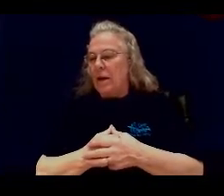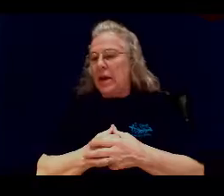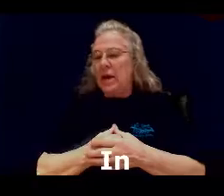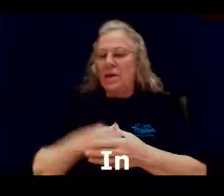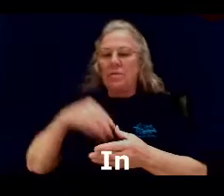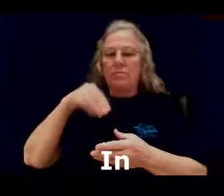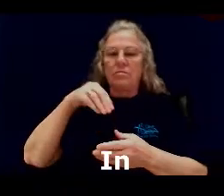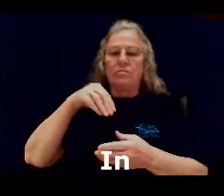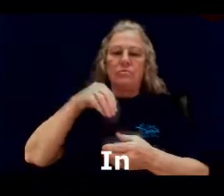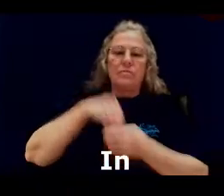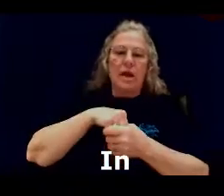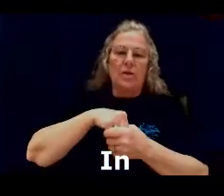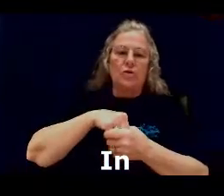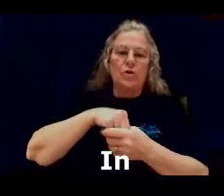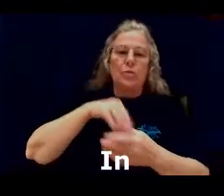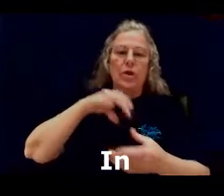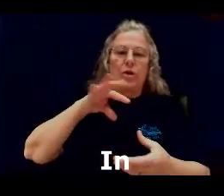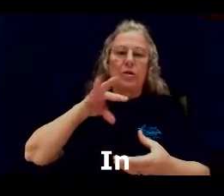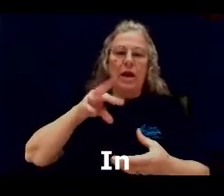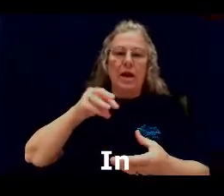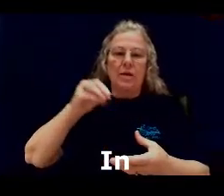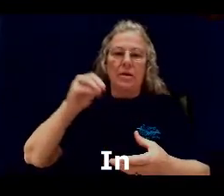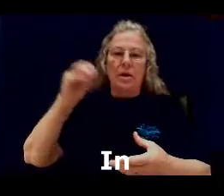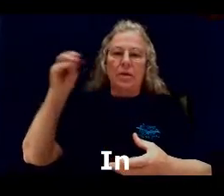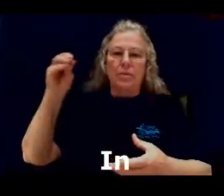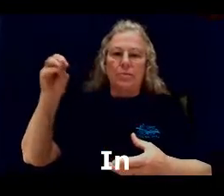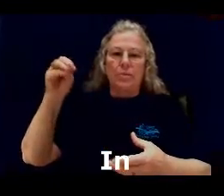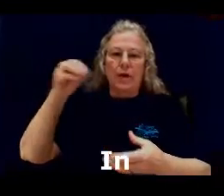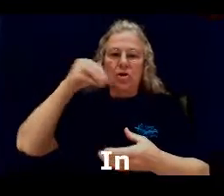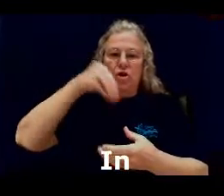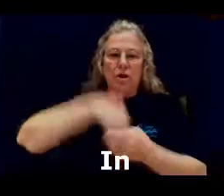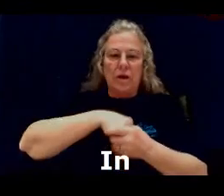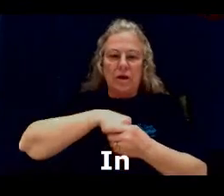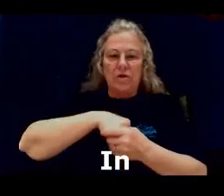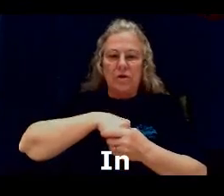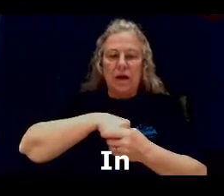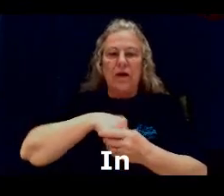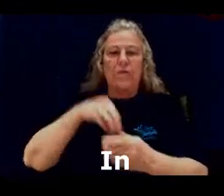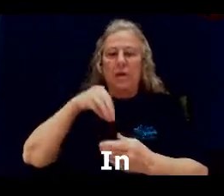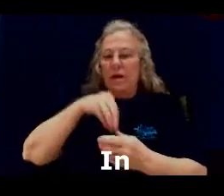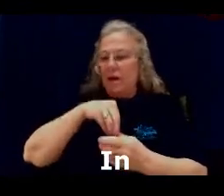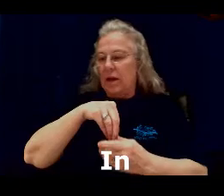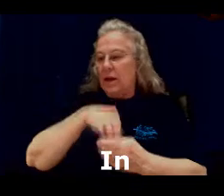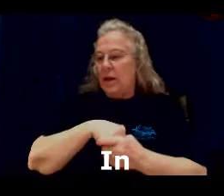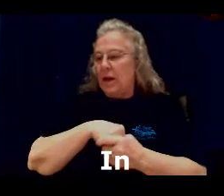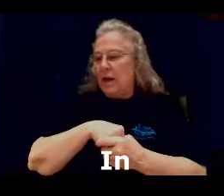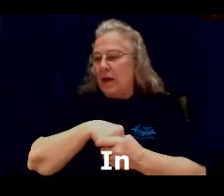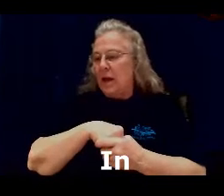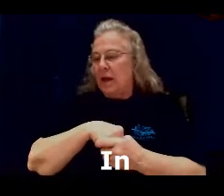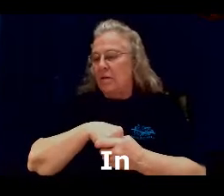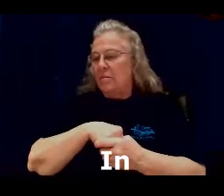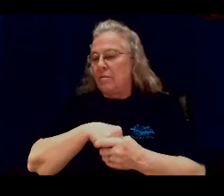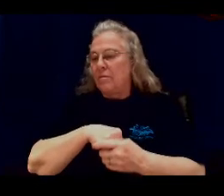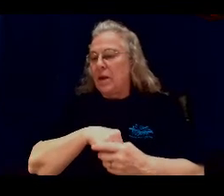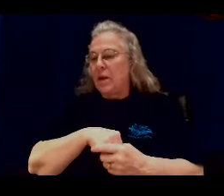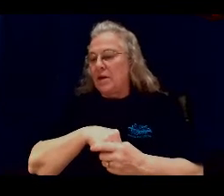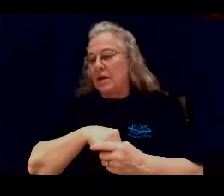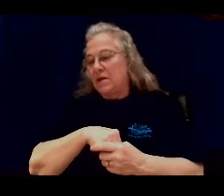In. And you're just putting your hand pinched into the other one. In. Now,